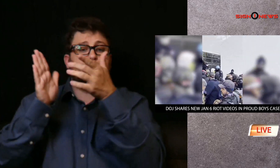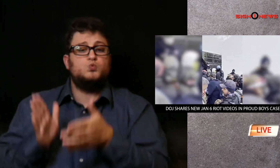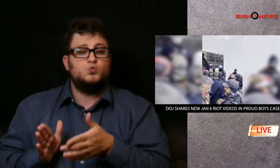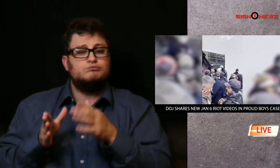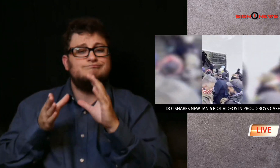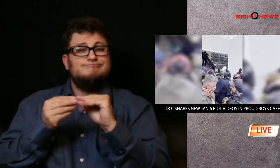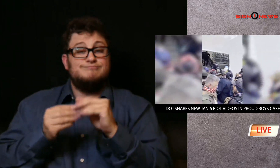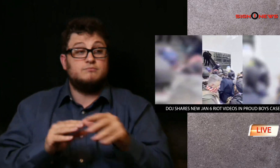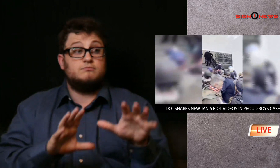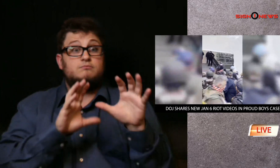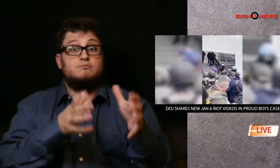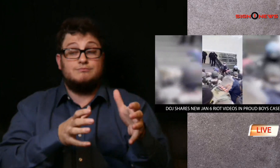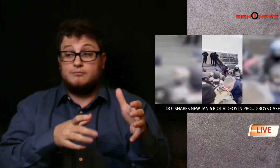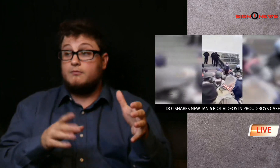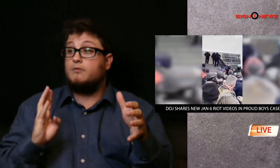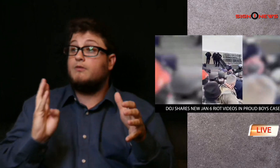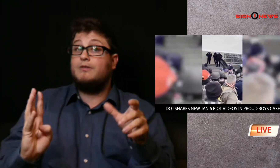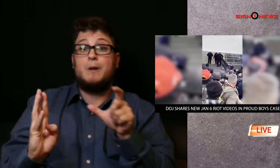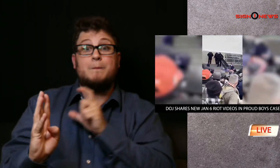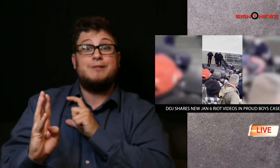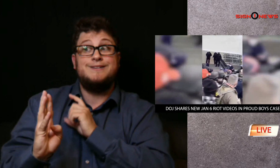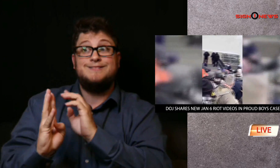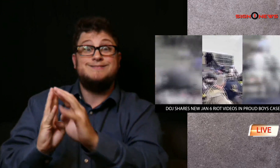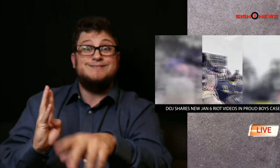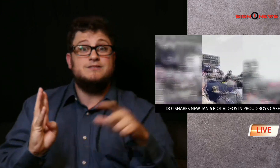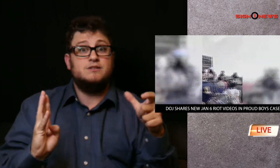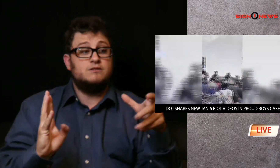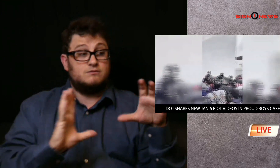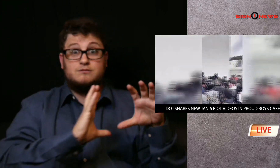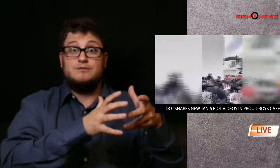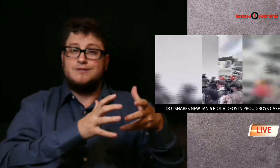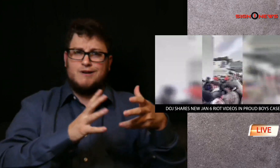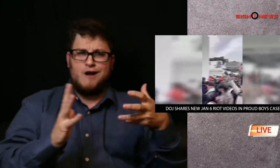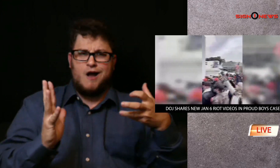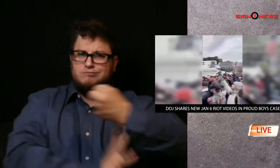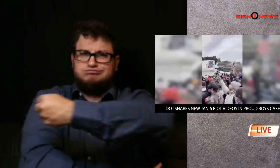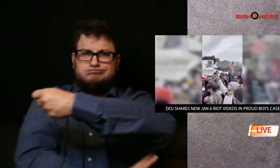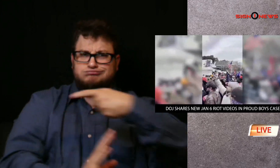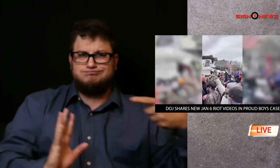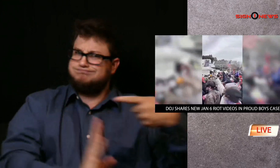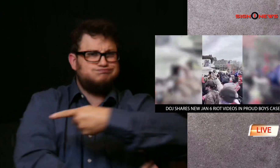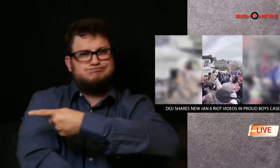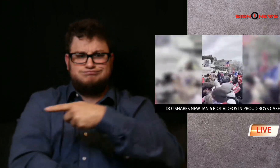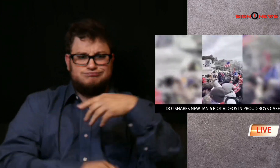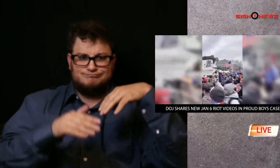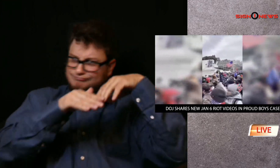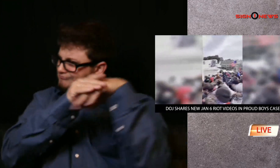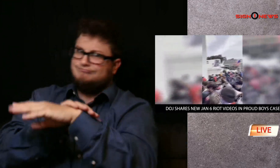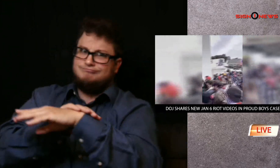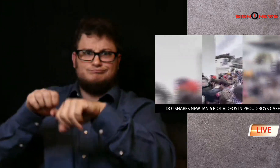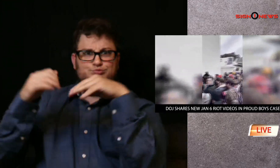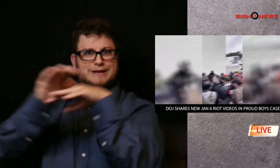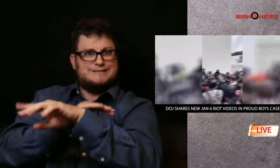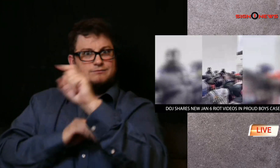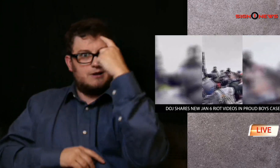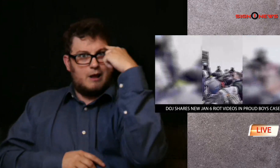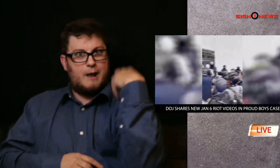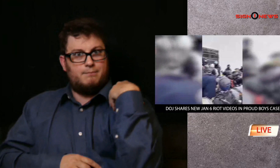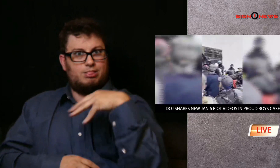And the third video captured the key moment prosecutors say the group broke through a police line and